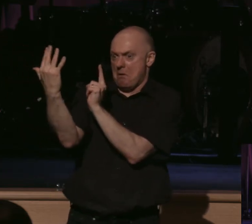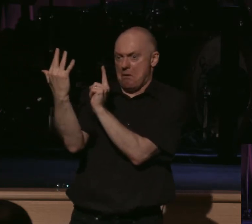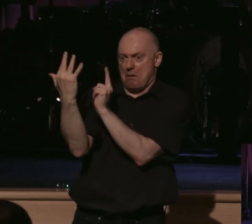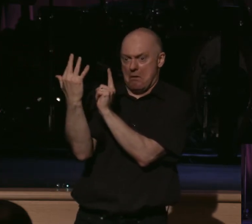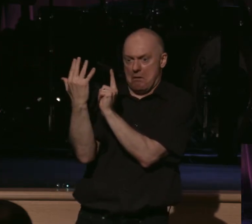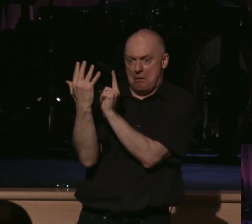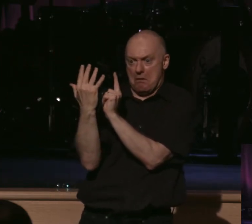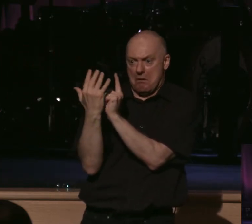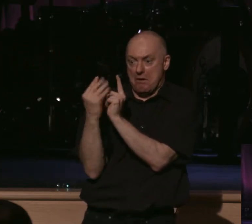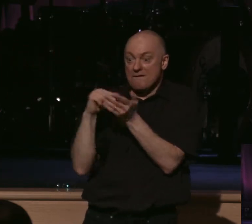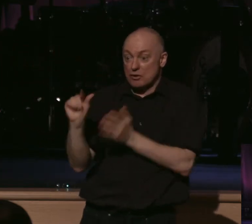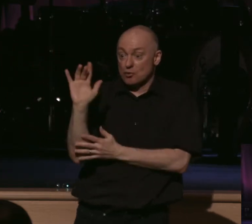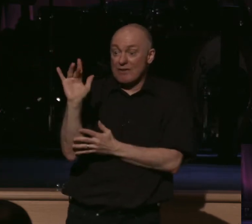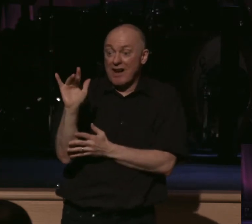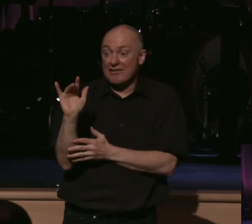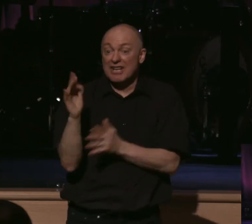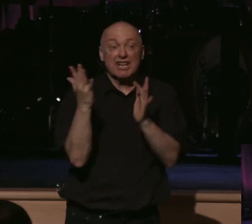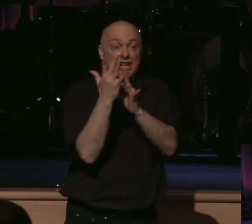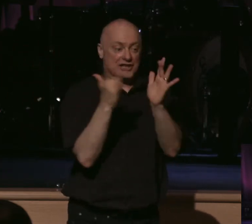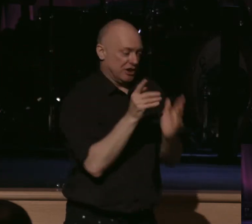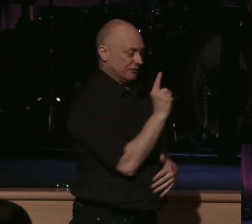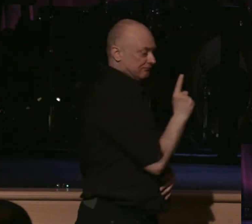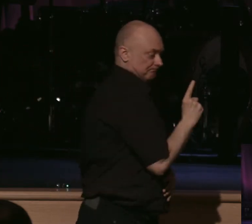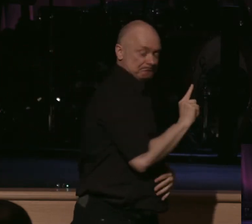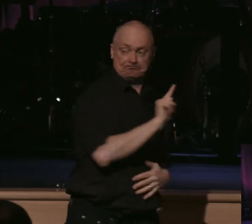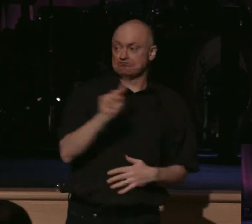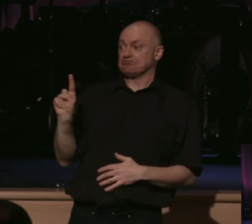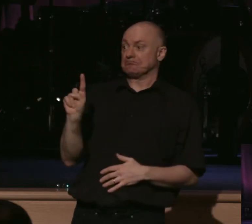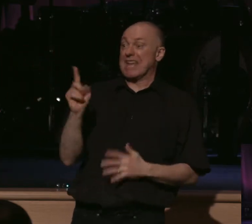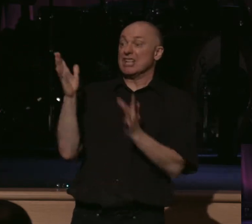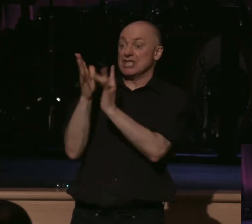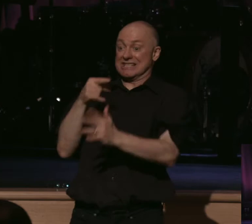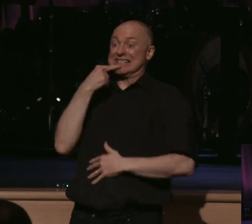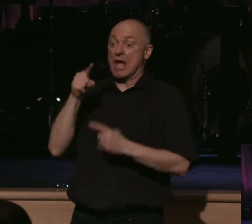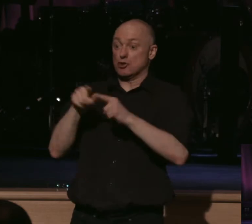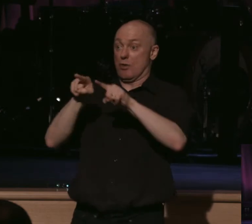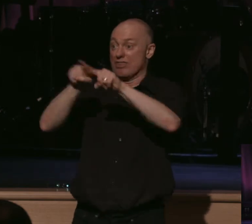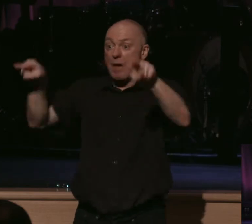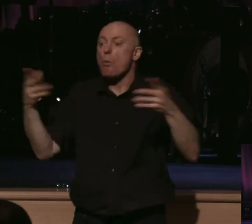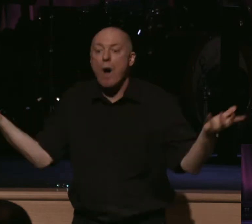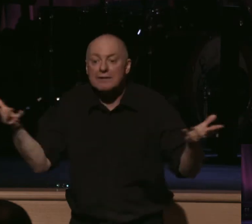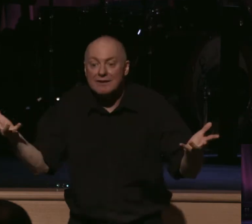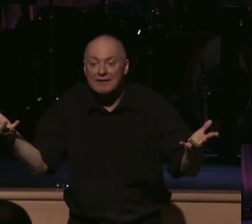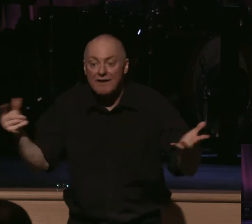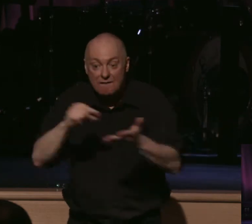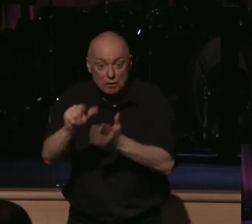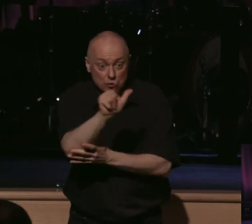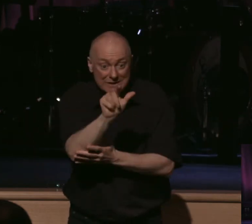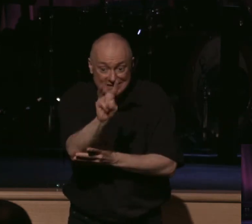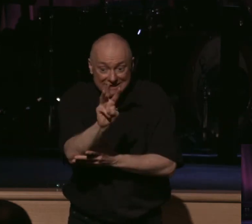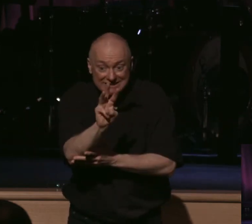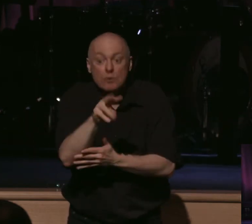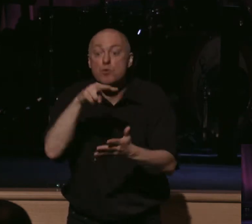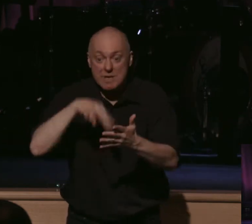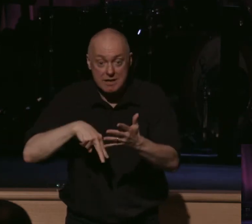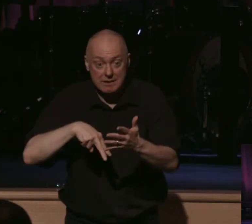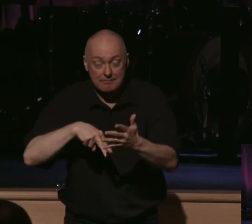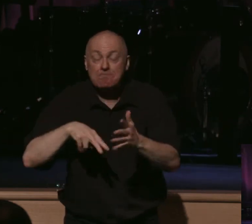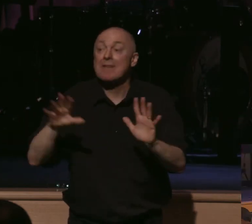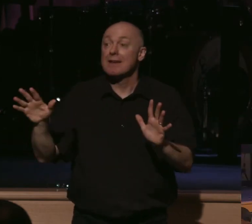text says, in verse 25, that he turned to them and said. Said what? That's verse 26. Take a look. He said,